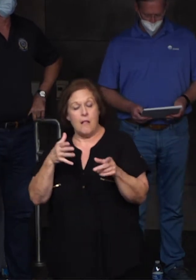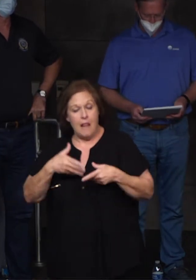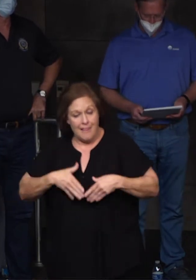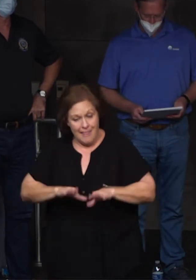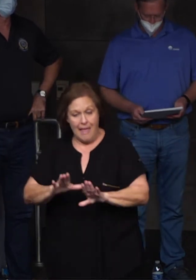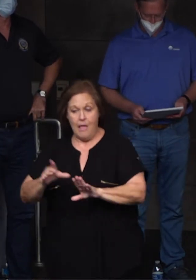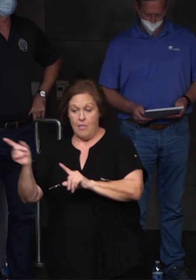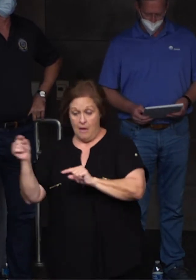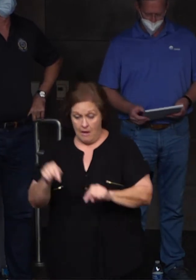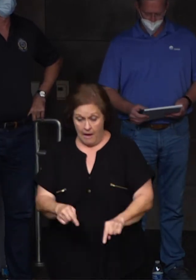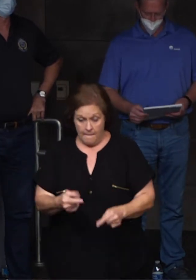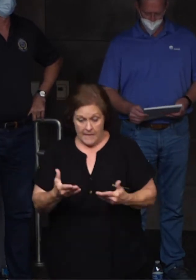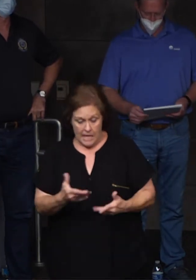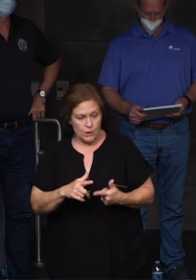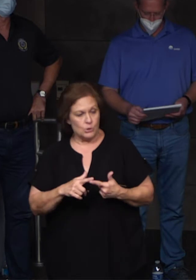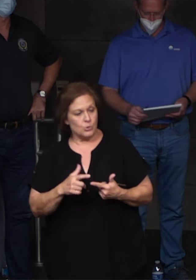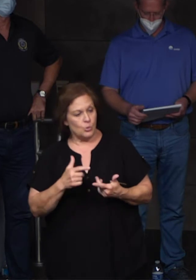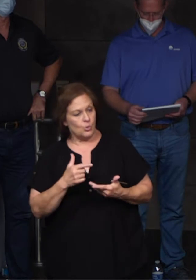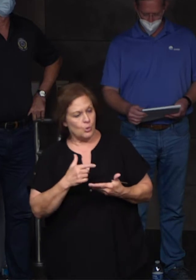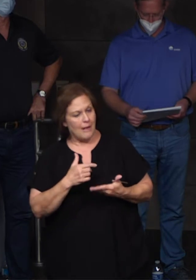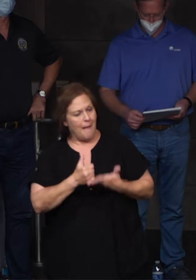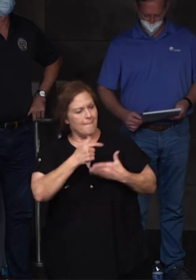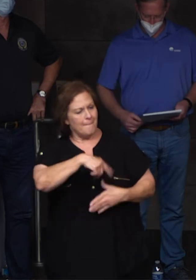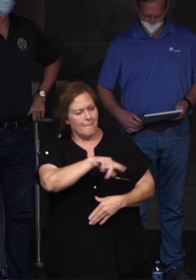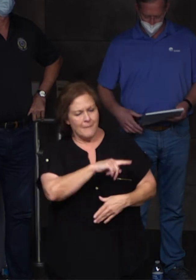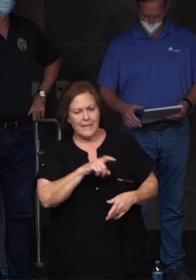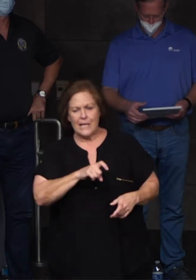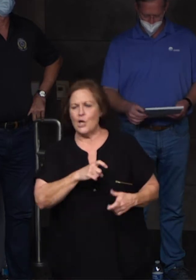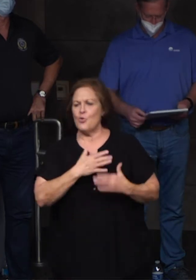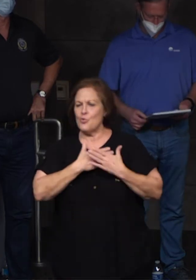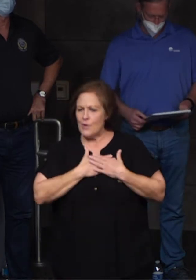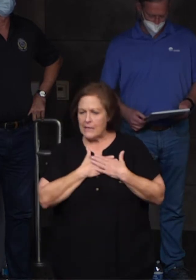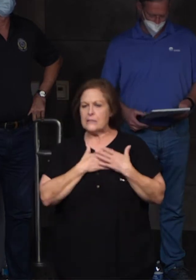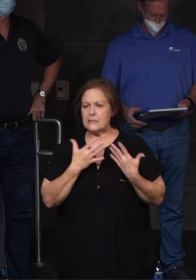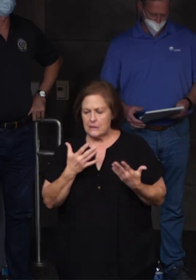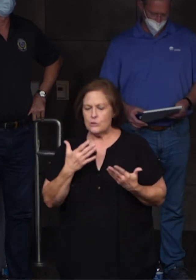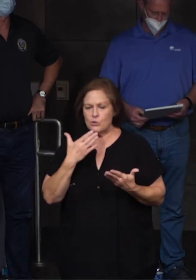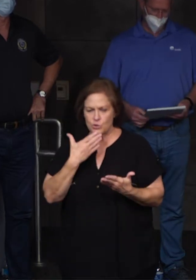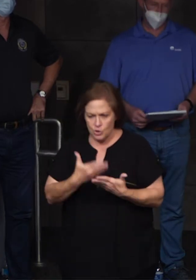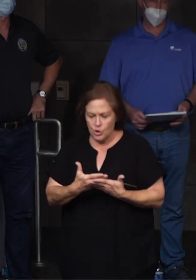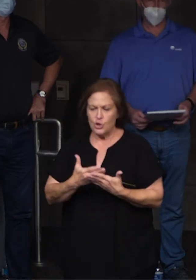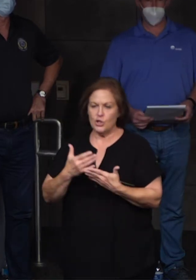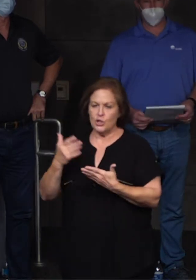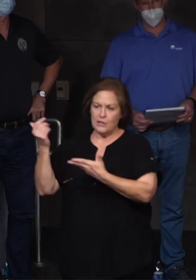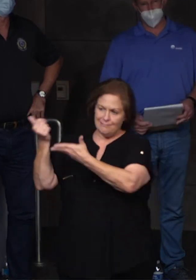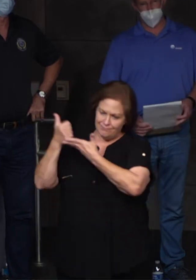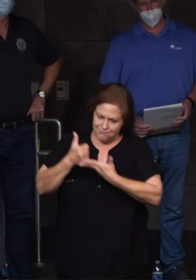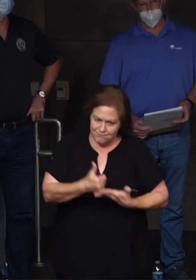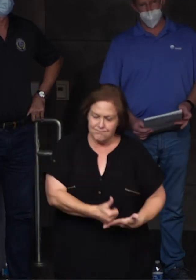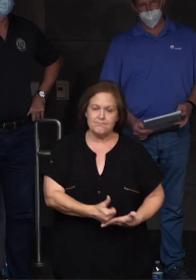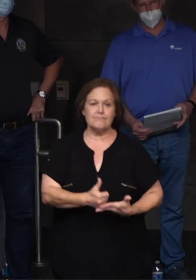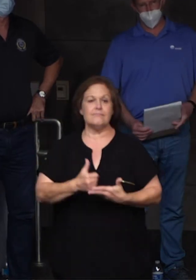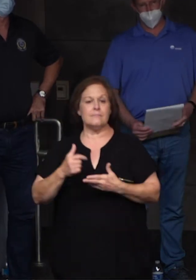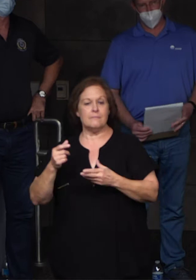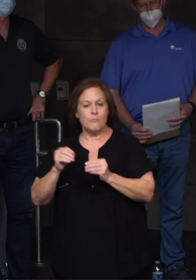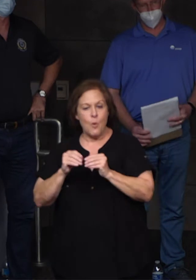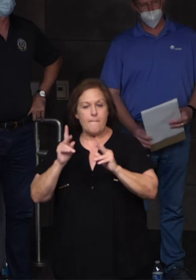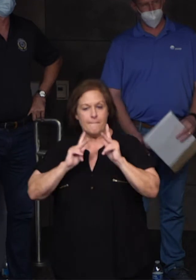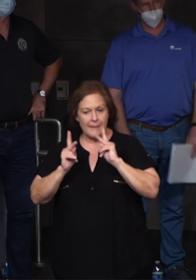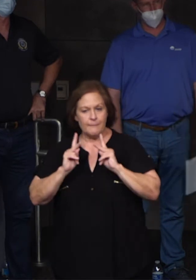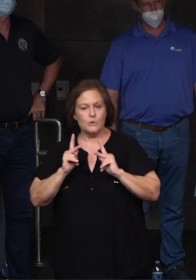been so busy, you know, even before this storm. So it's good to see some supplemental resources and reinforcements heading to Lafitte.